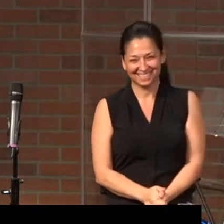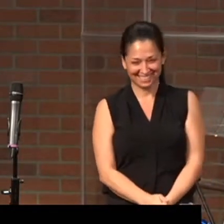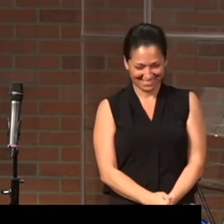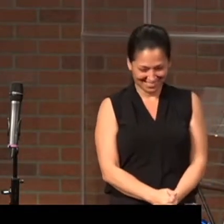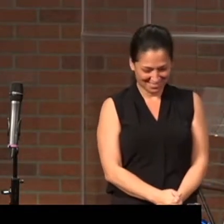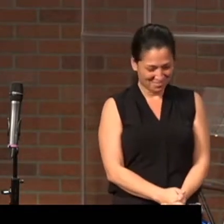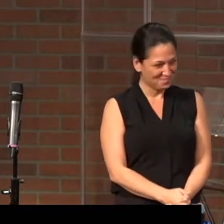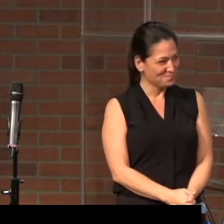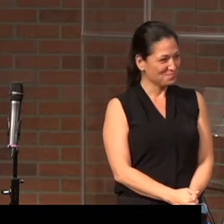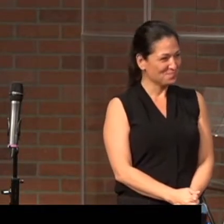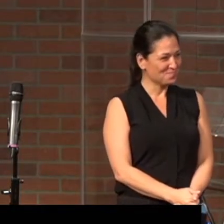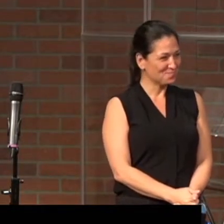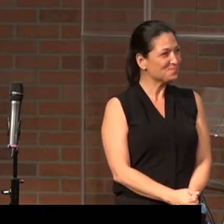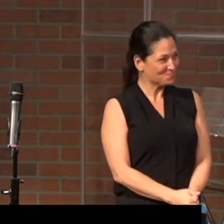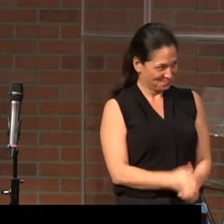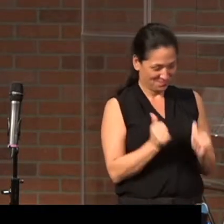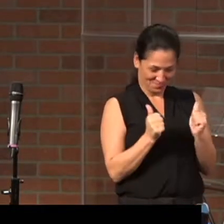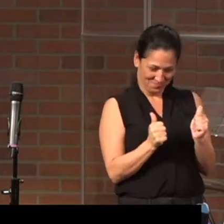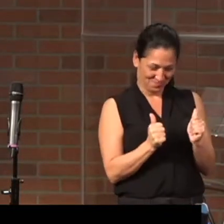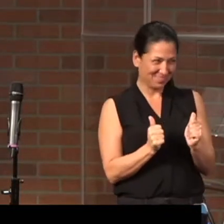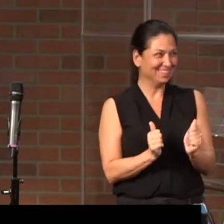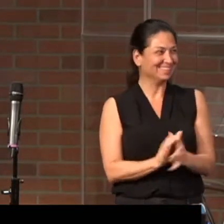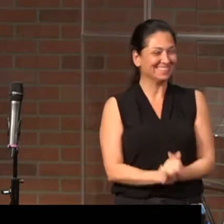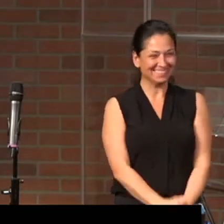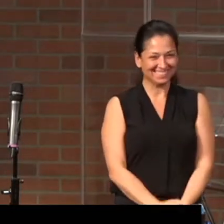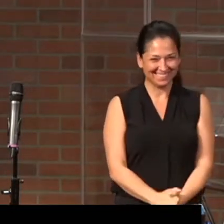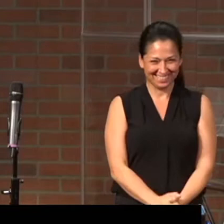And then that way. You good? Okay.